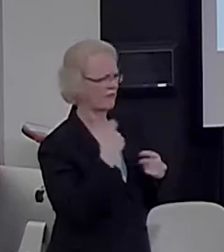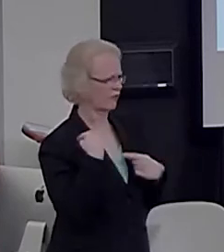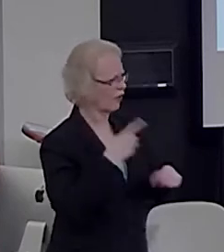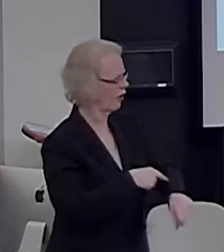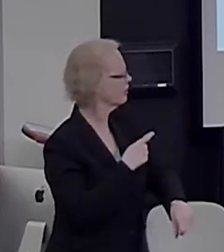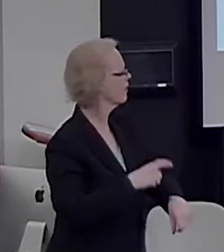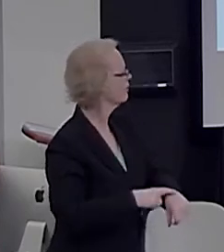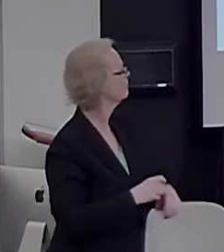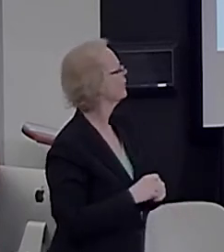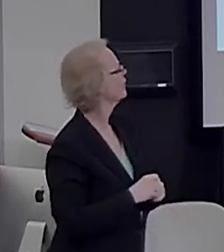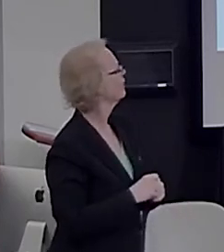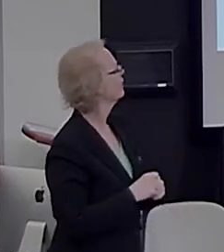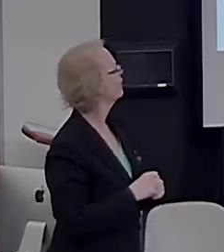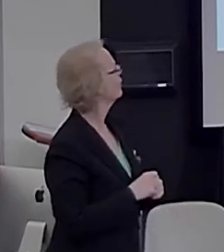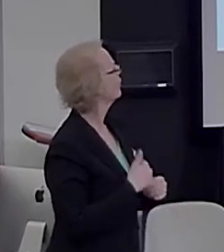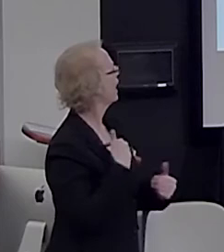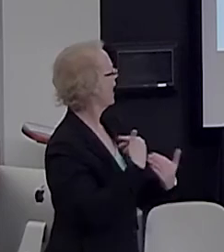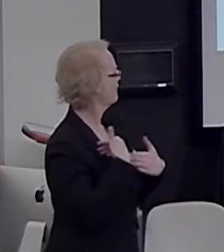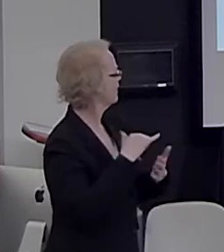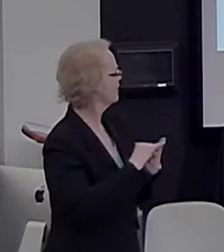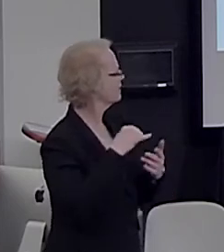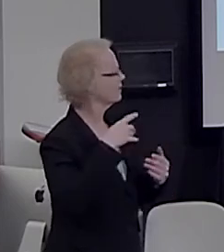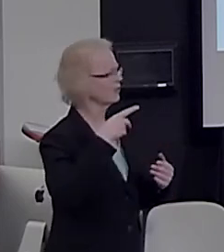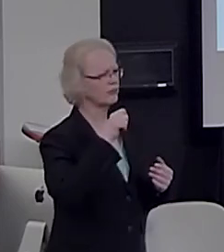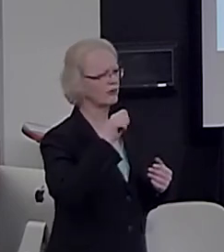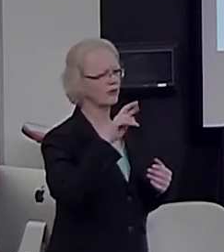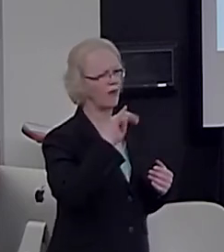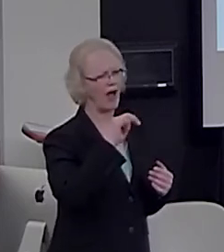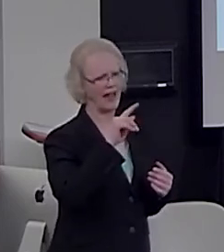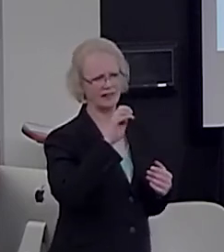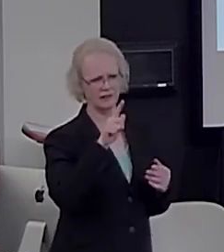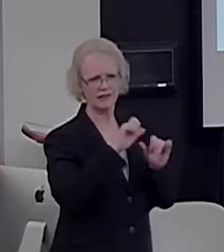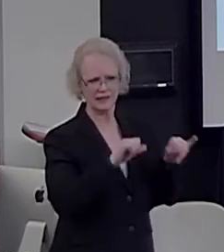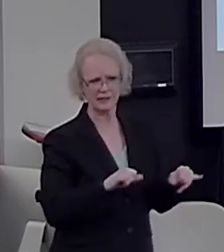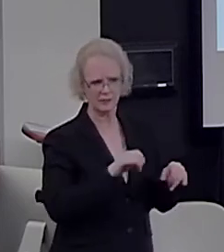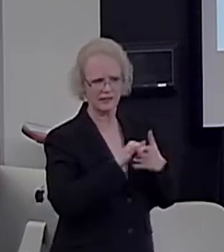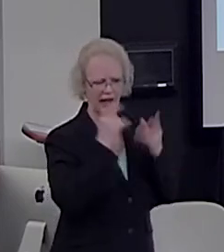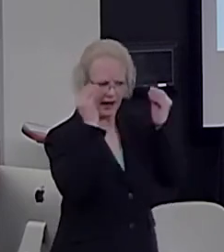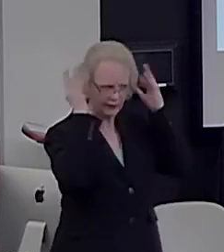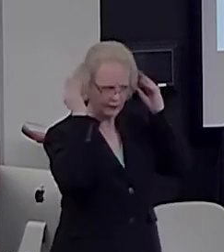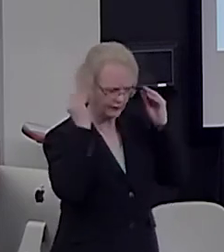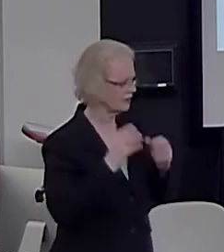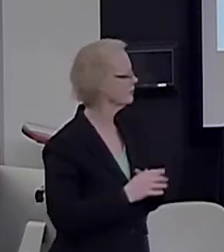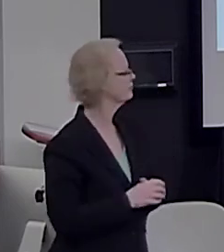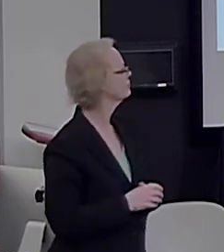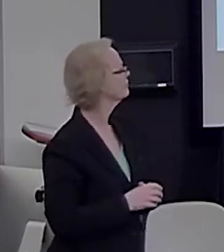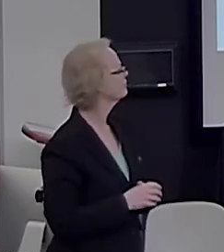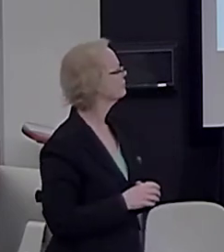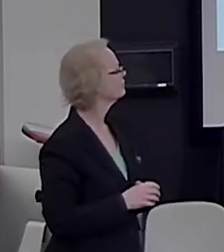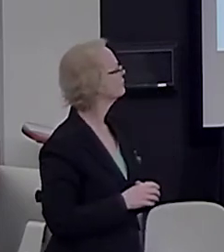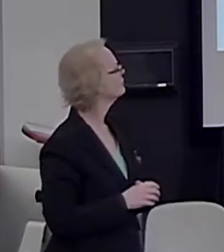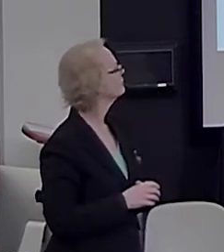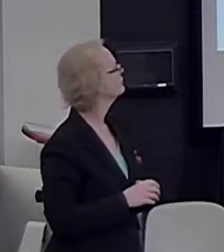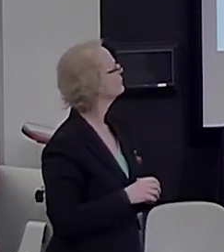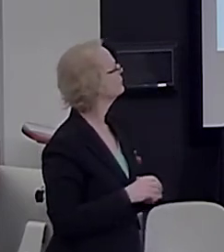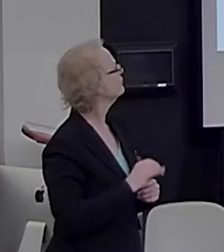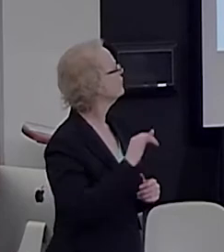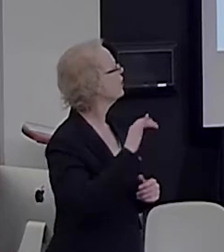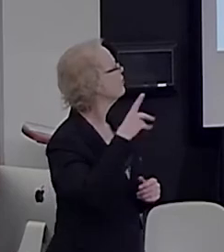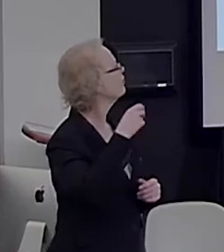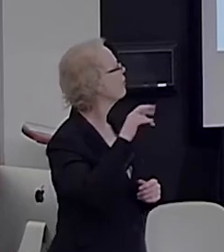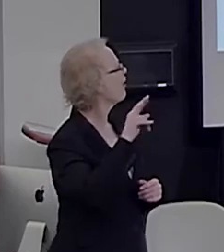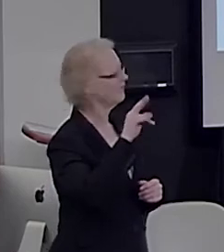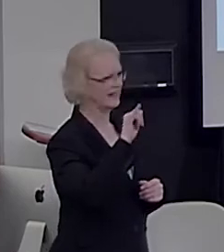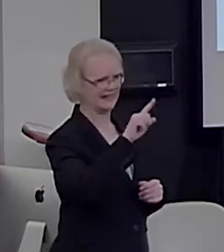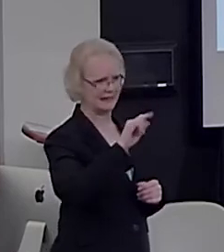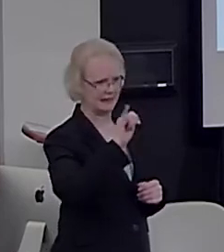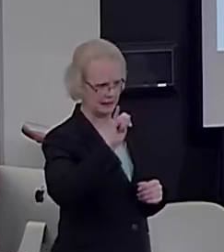parietal systems. And more recently, this may be less familiar to you, but it's been discovered by Joseph Parvisi, in particular,